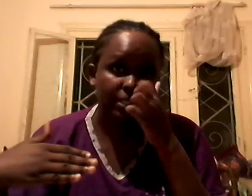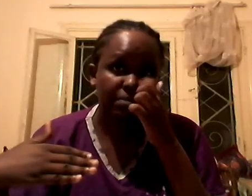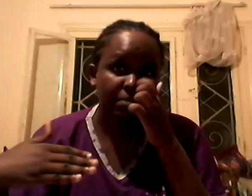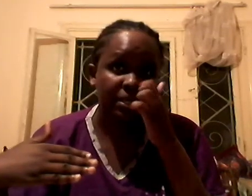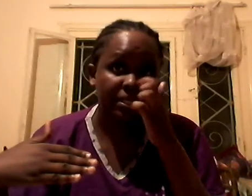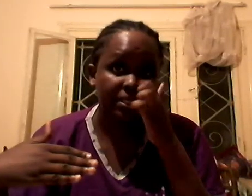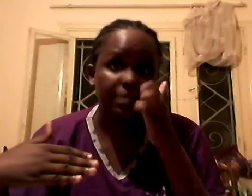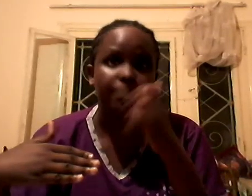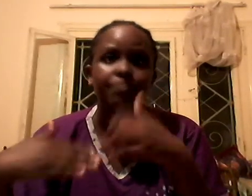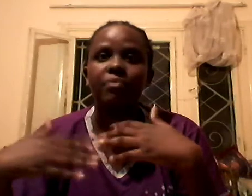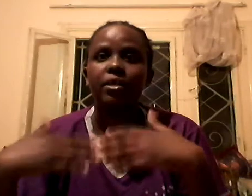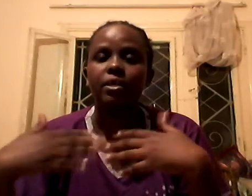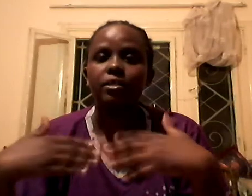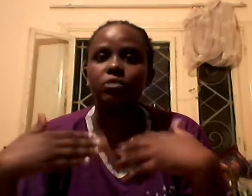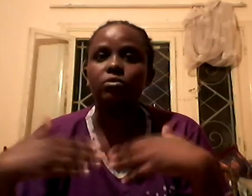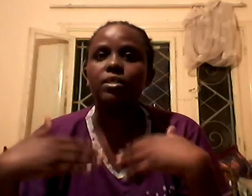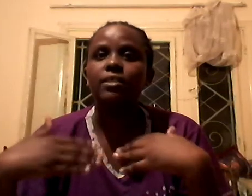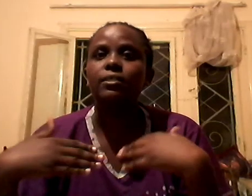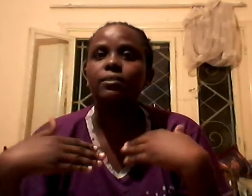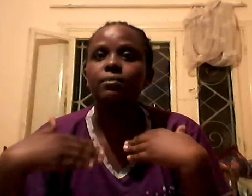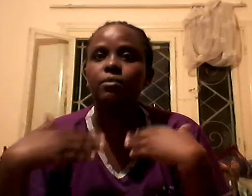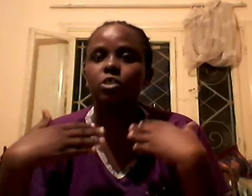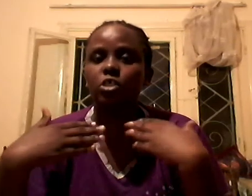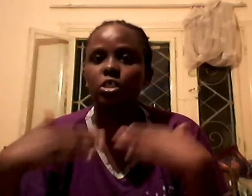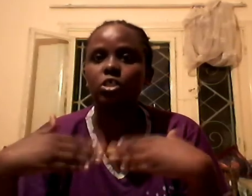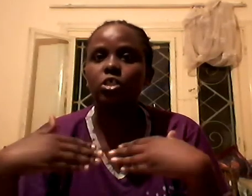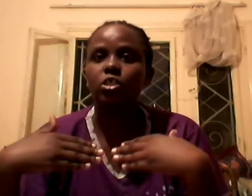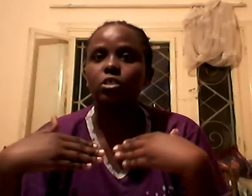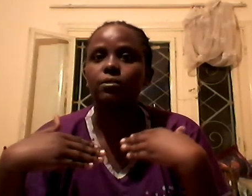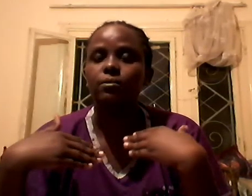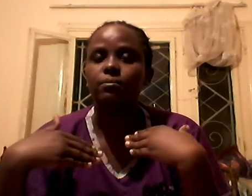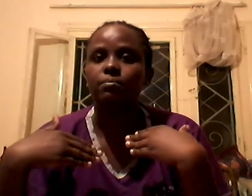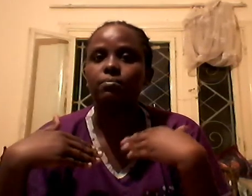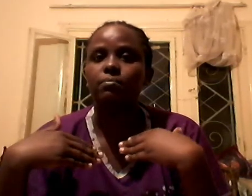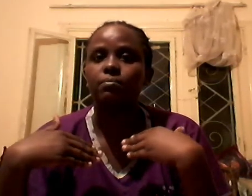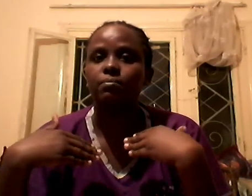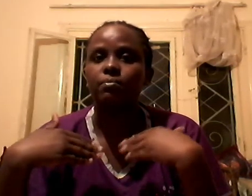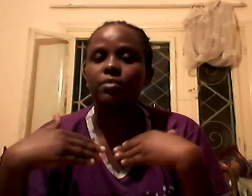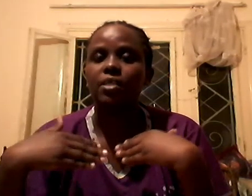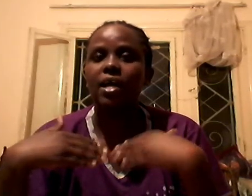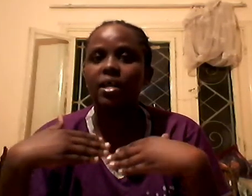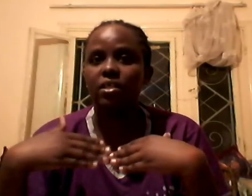means you can change others.